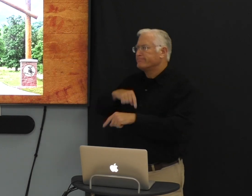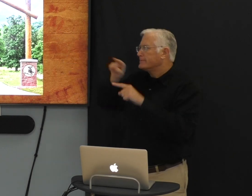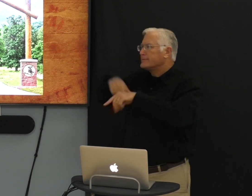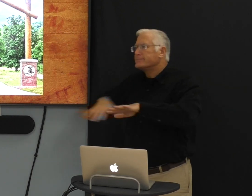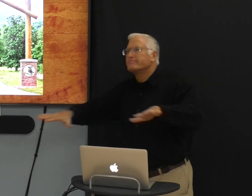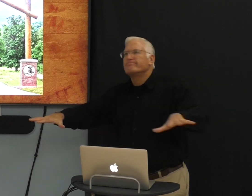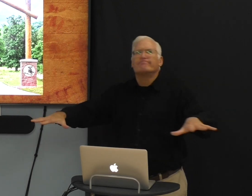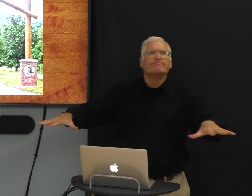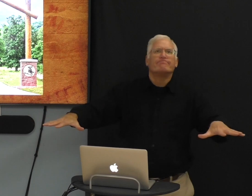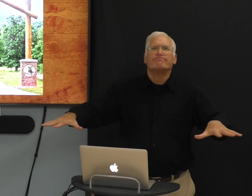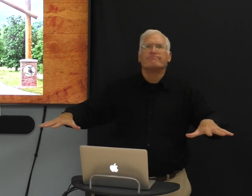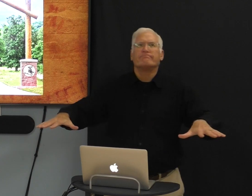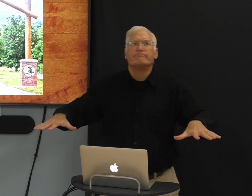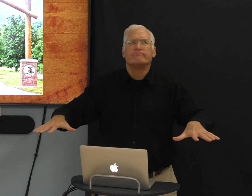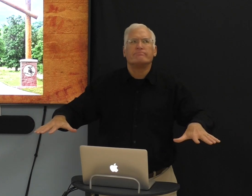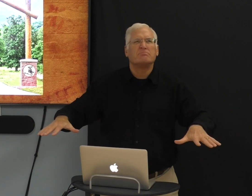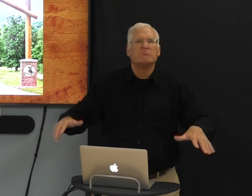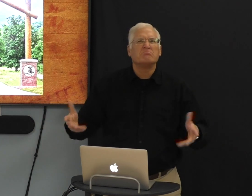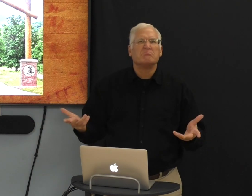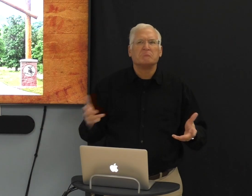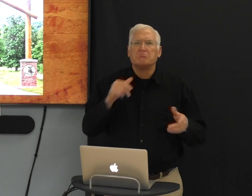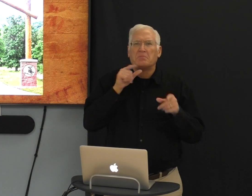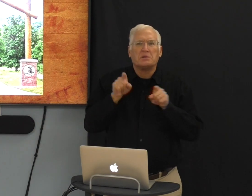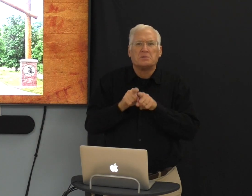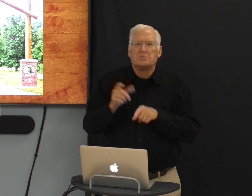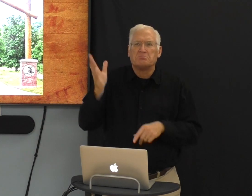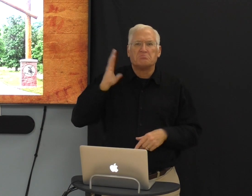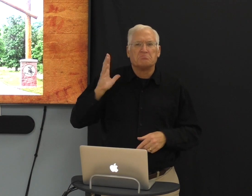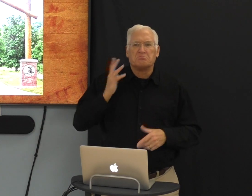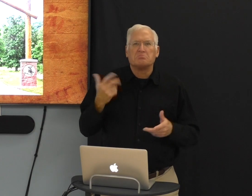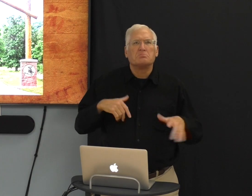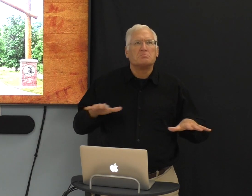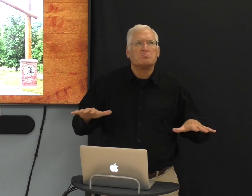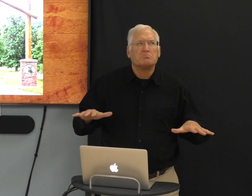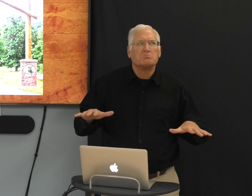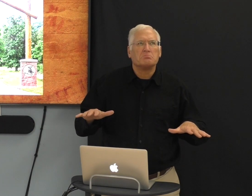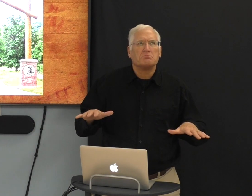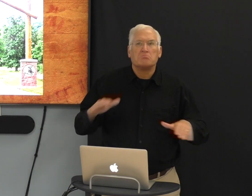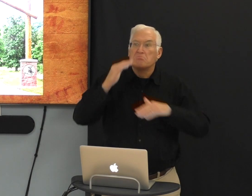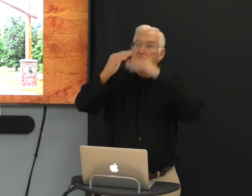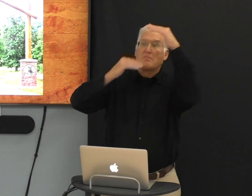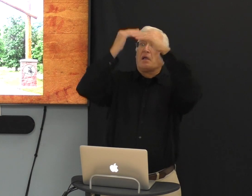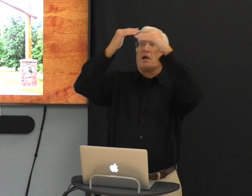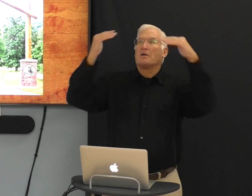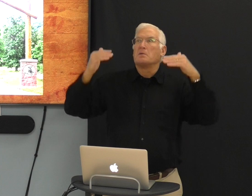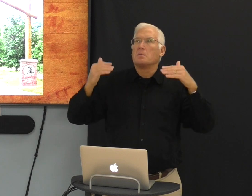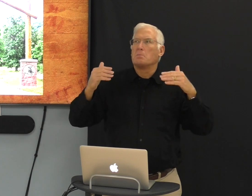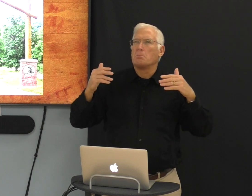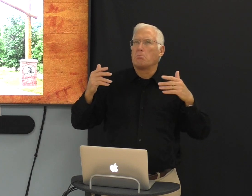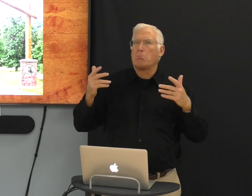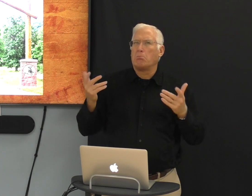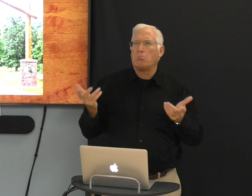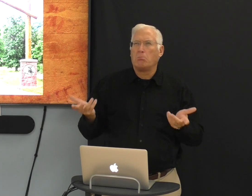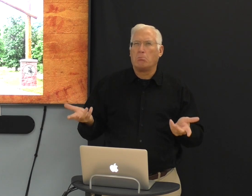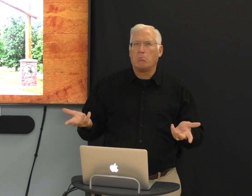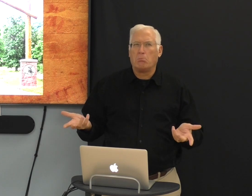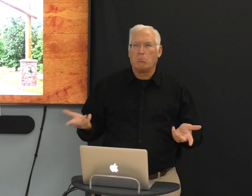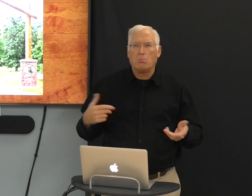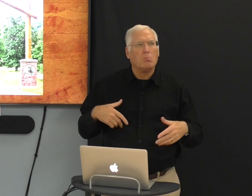heaven. But when I got there, it didn't feel like it did before. Did it feel like